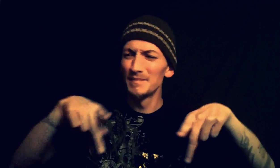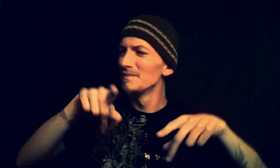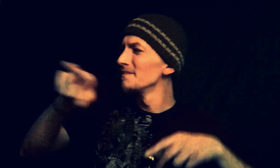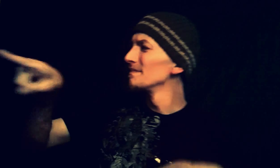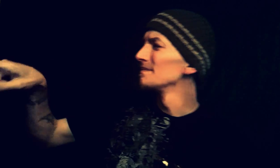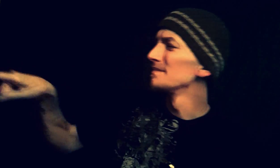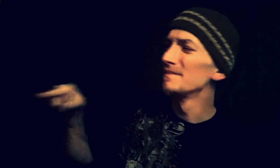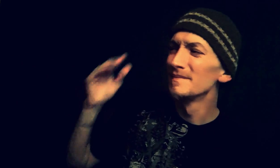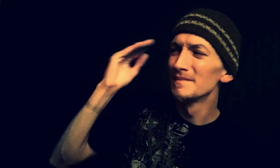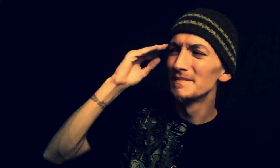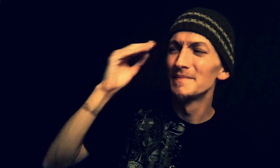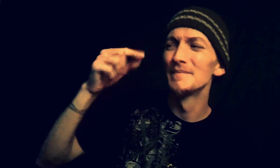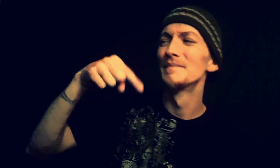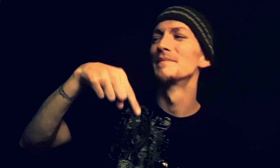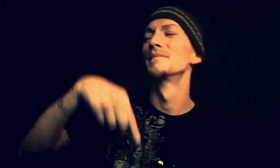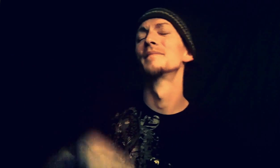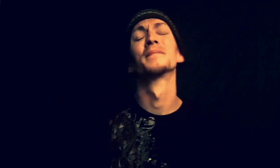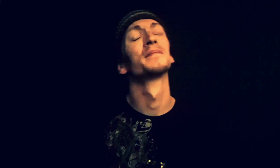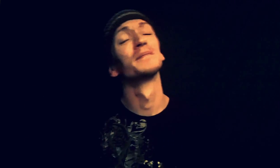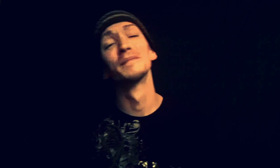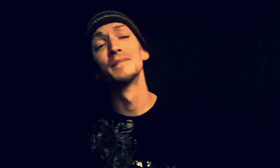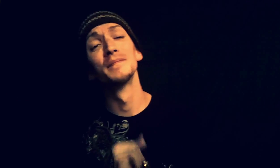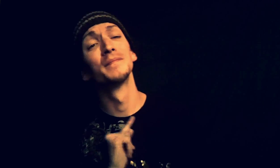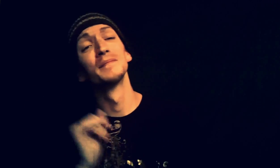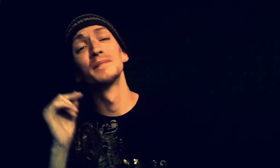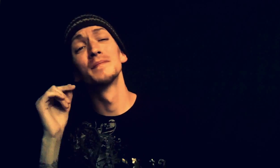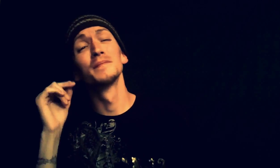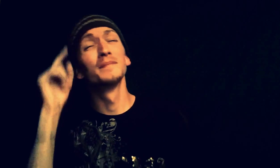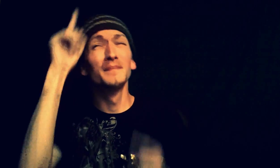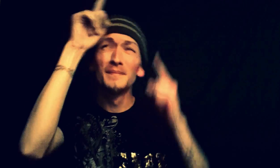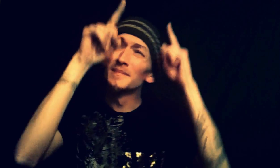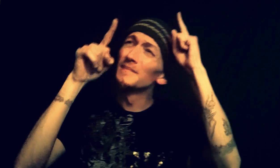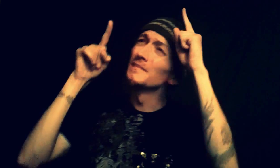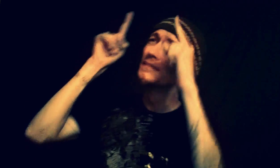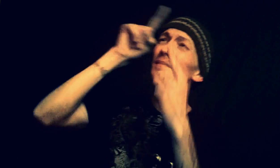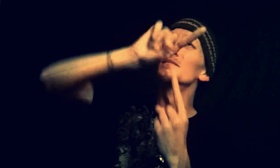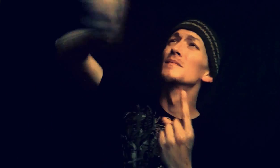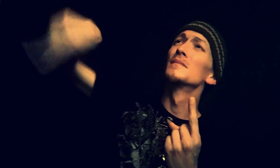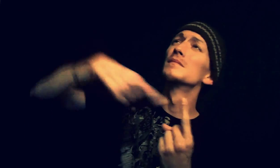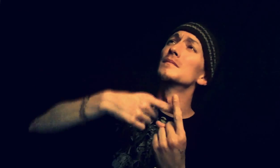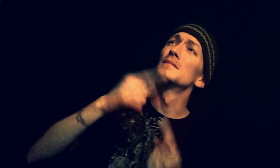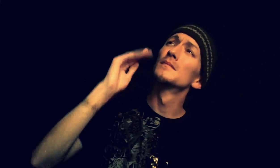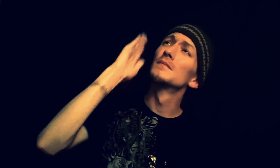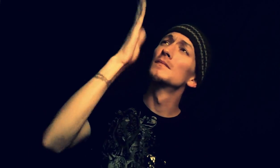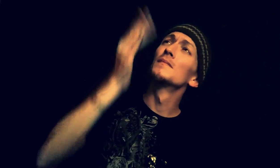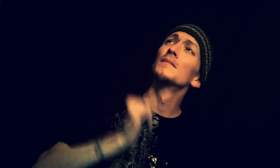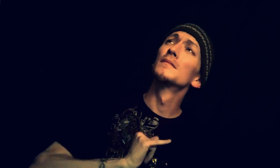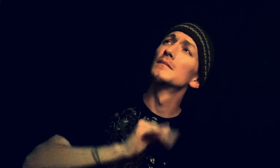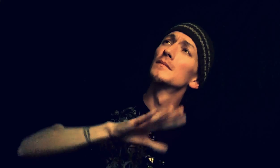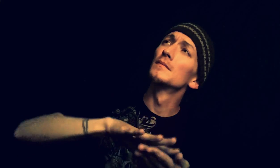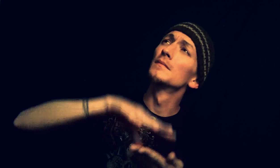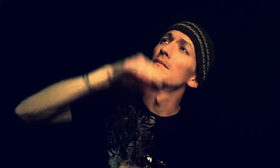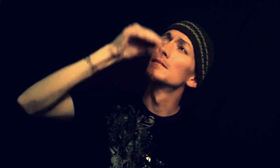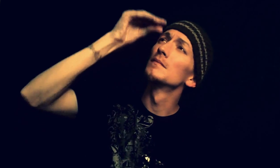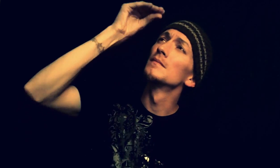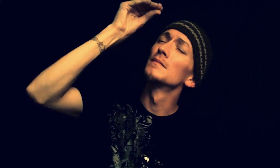everybody knows this And I wonder when we're hiding now